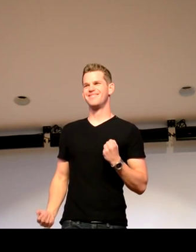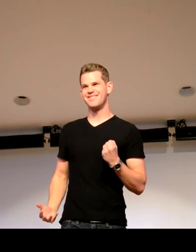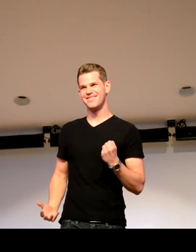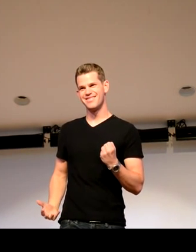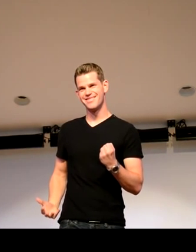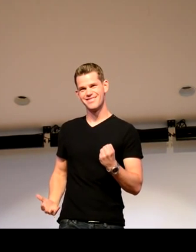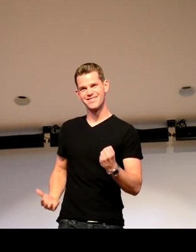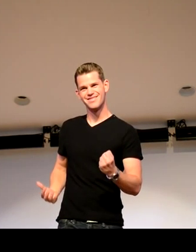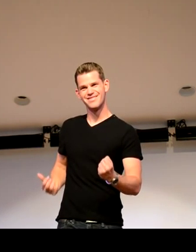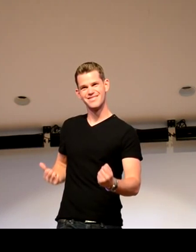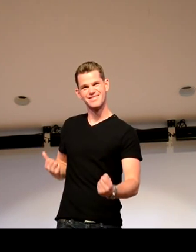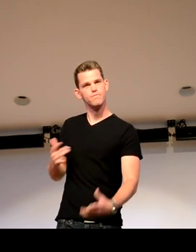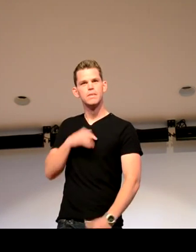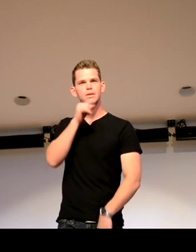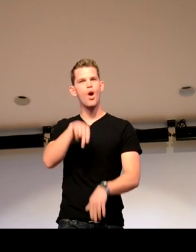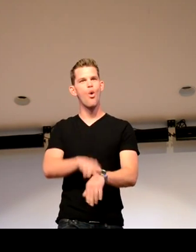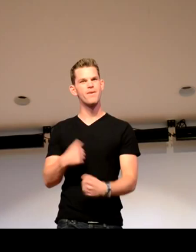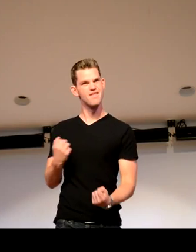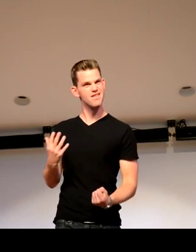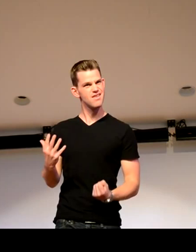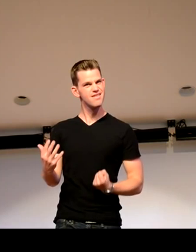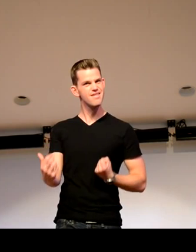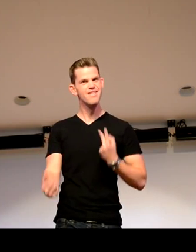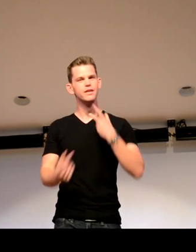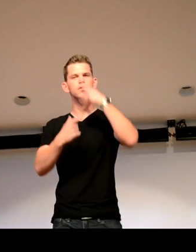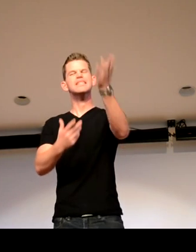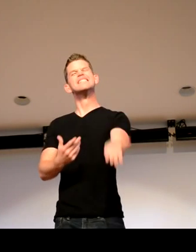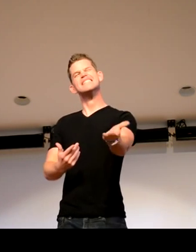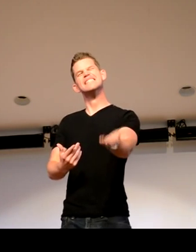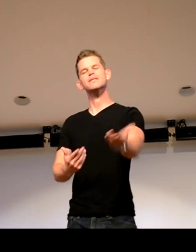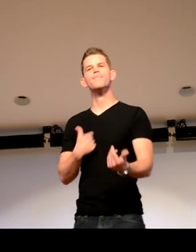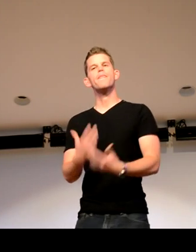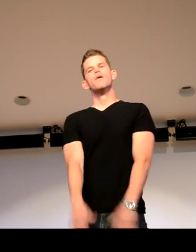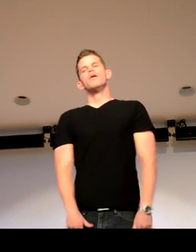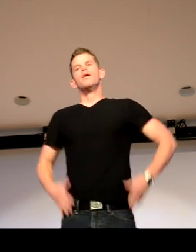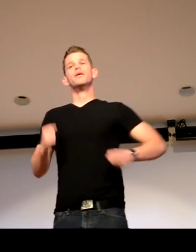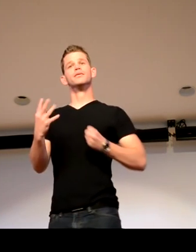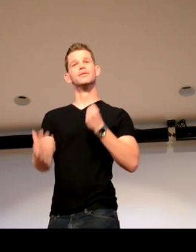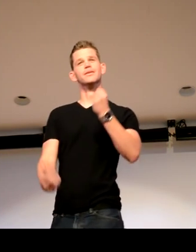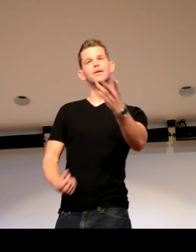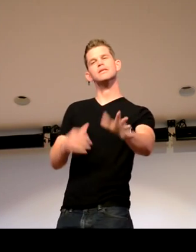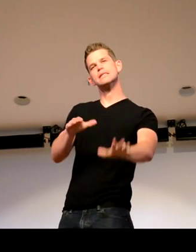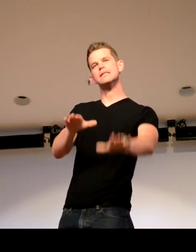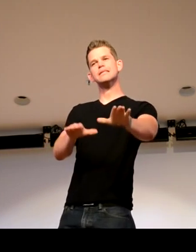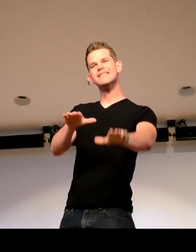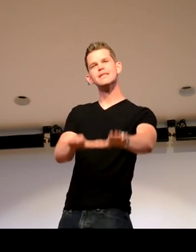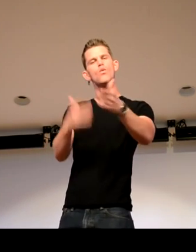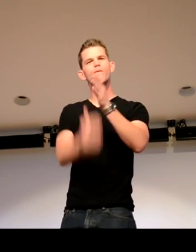to tell me to slow down my signing until I felt like I was signing in full motion. And it just, it was such a